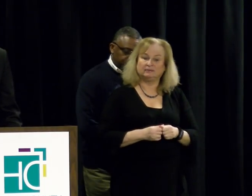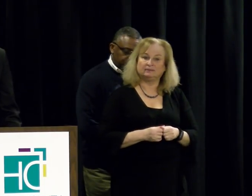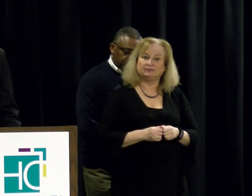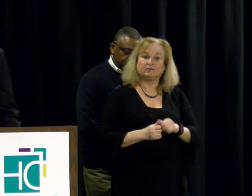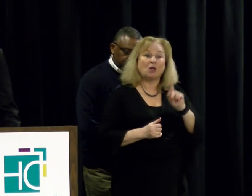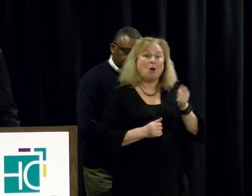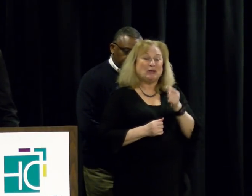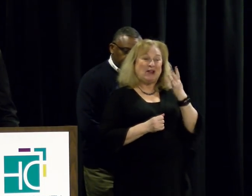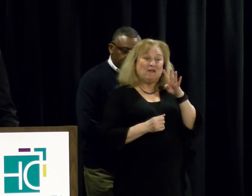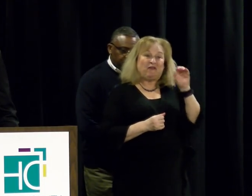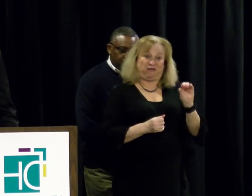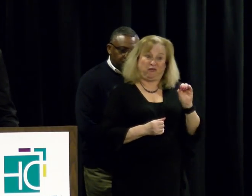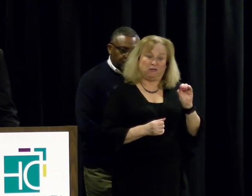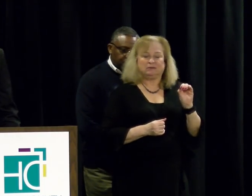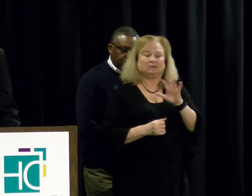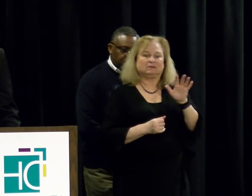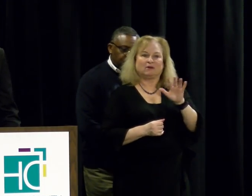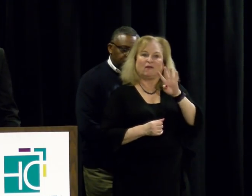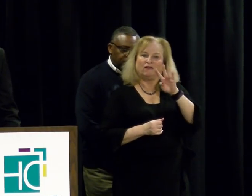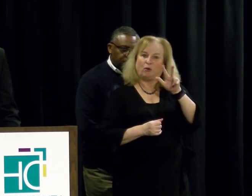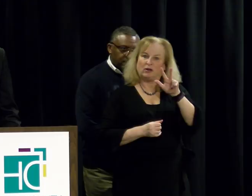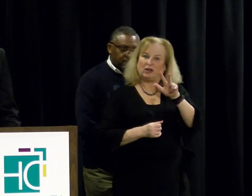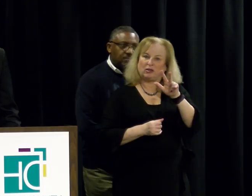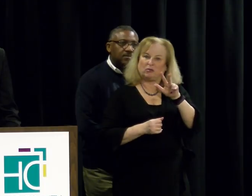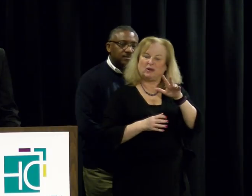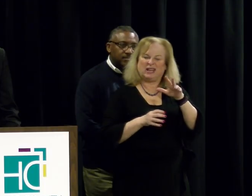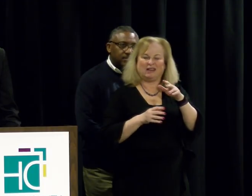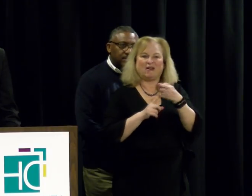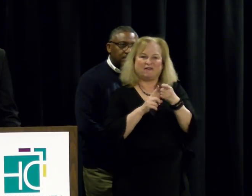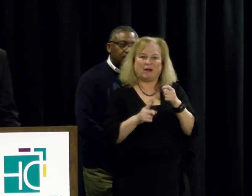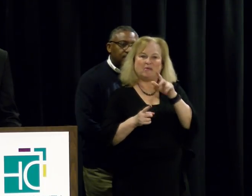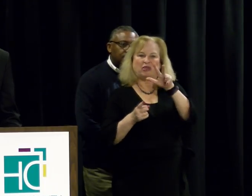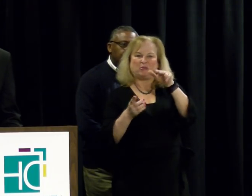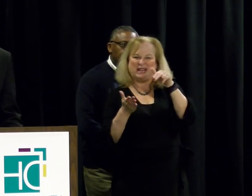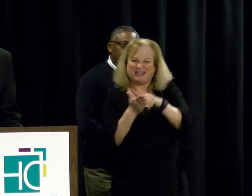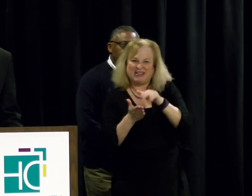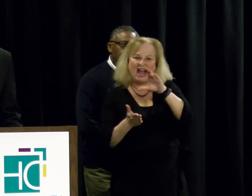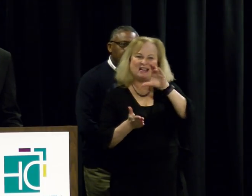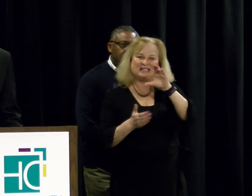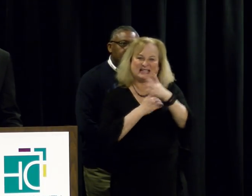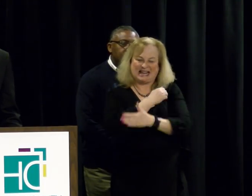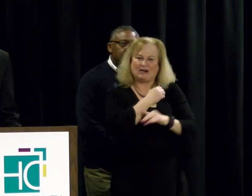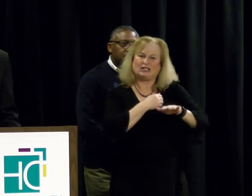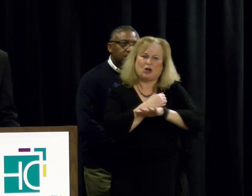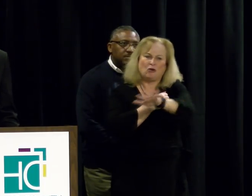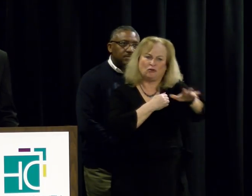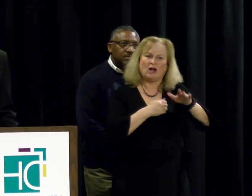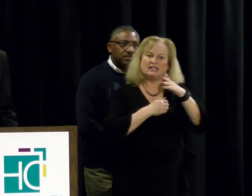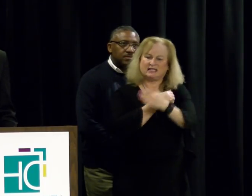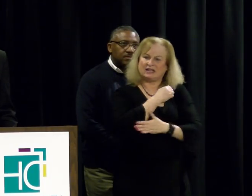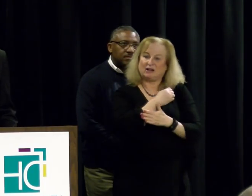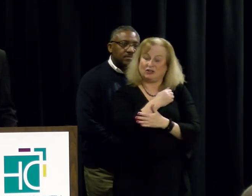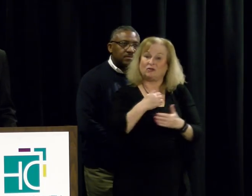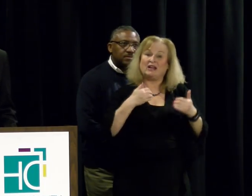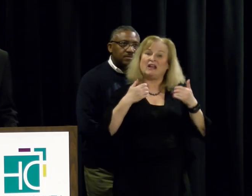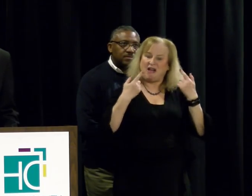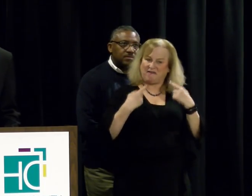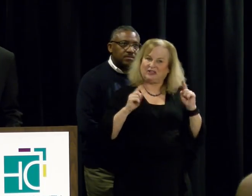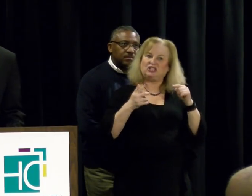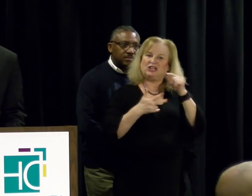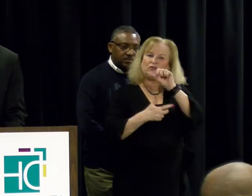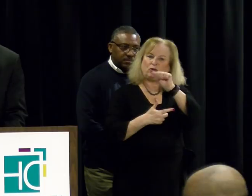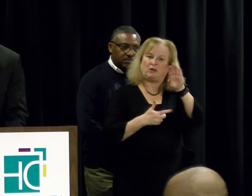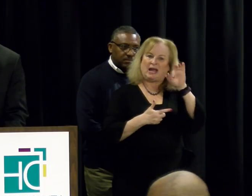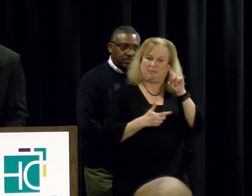Only 43 of the over 3,000 counties across our country have achieved those